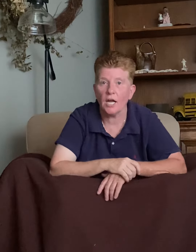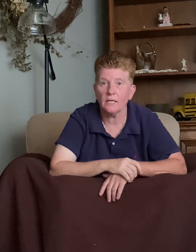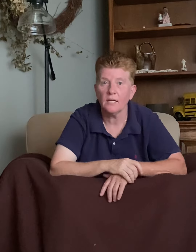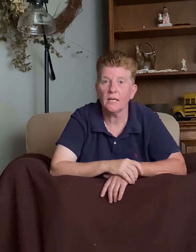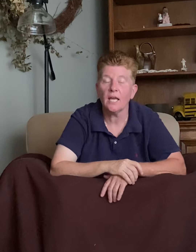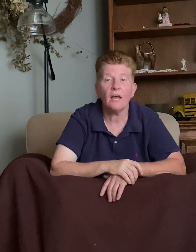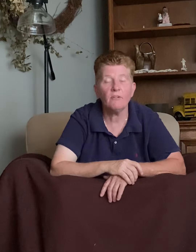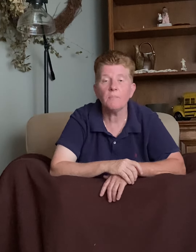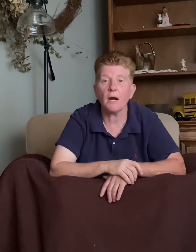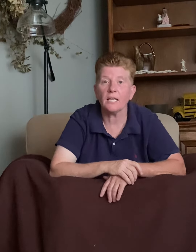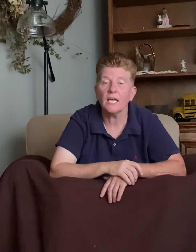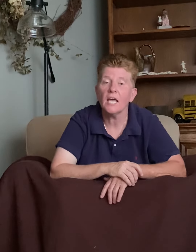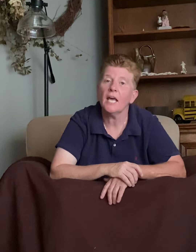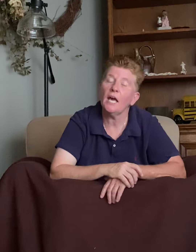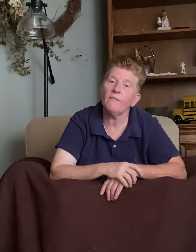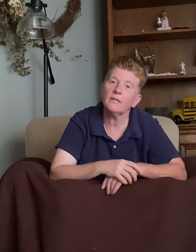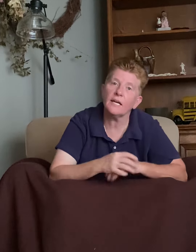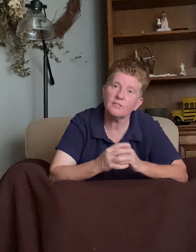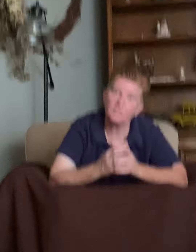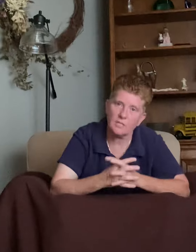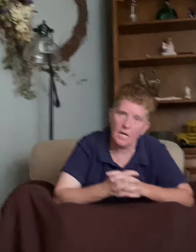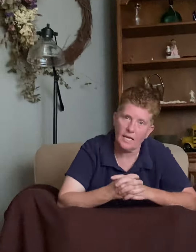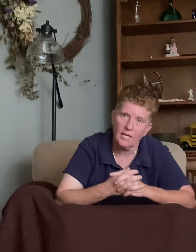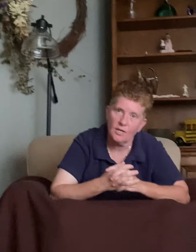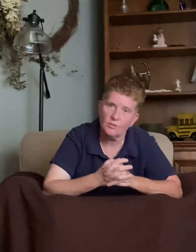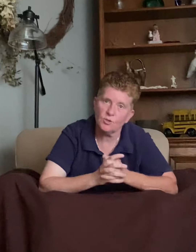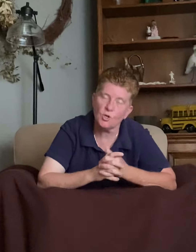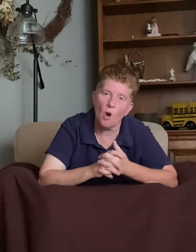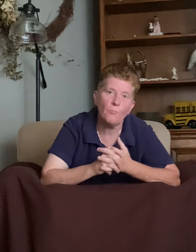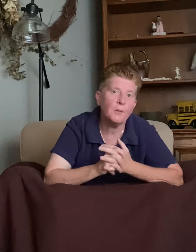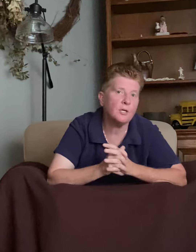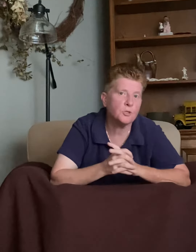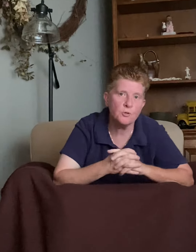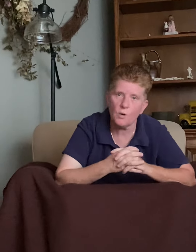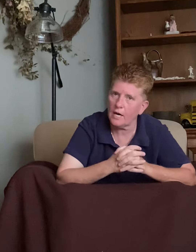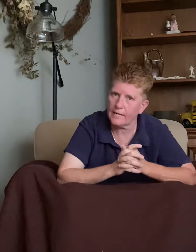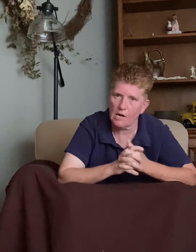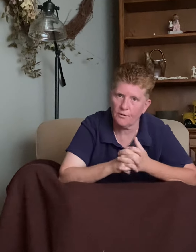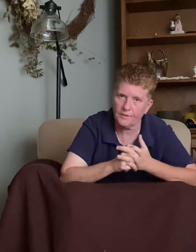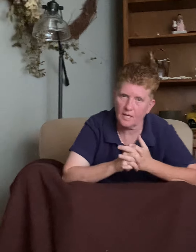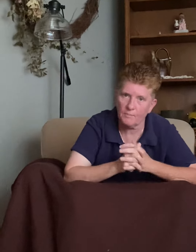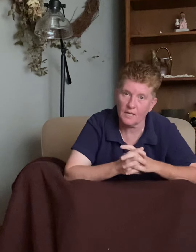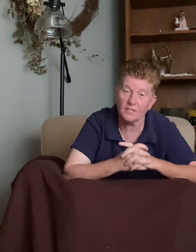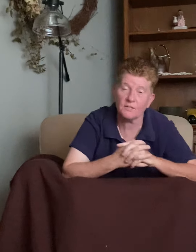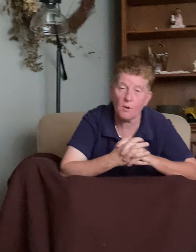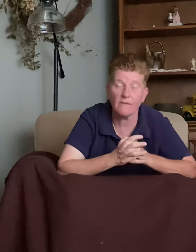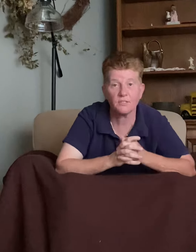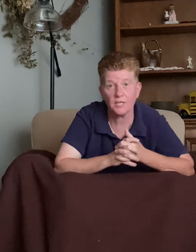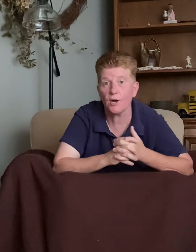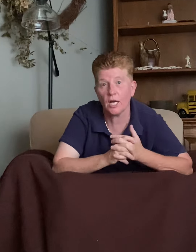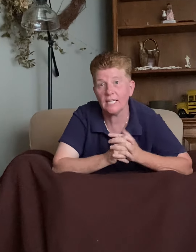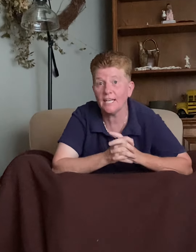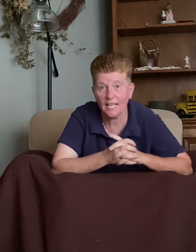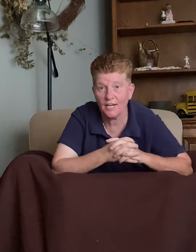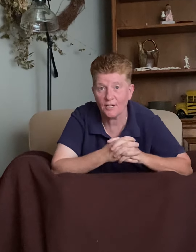Oh my God. have a nice day. Don't be too hot out there because I'm obviously hot in here.